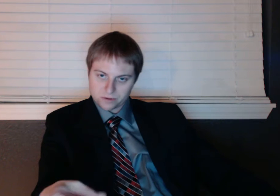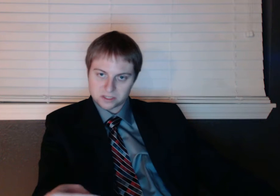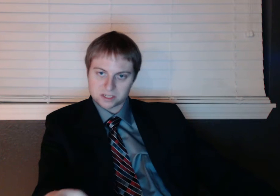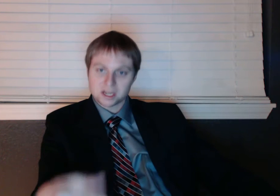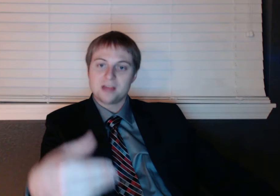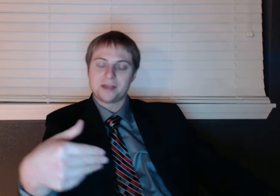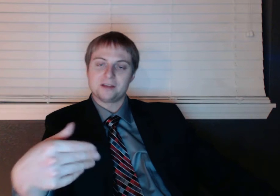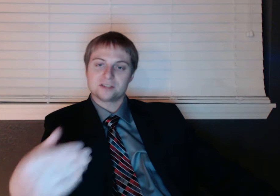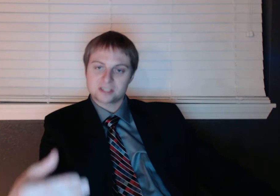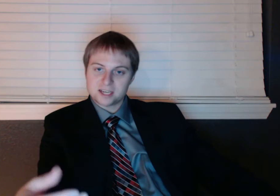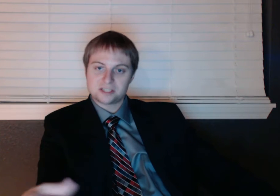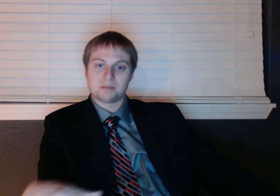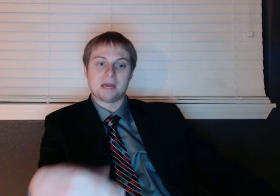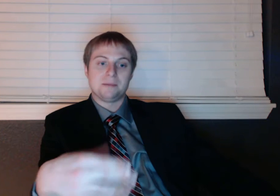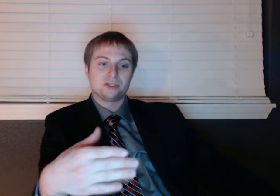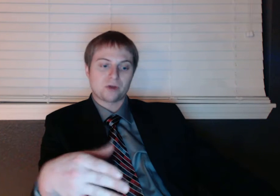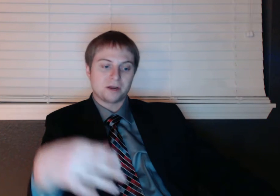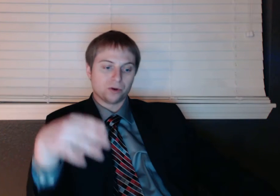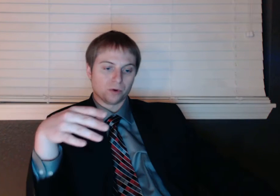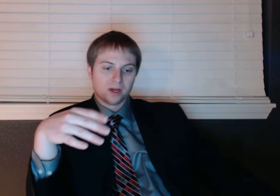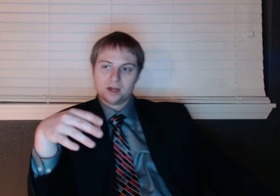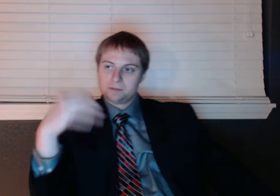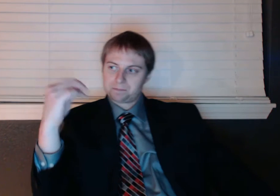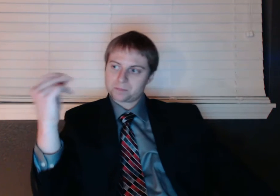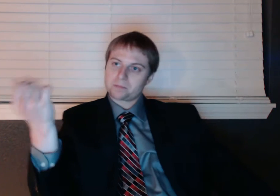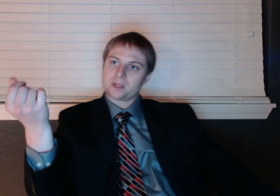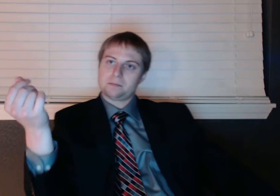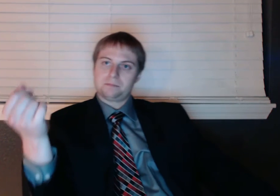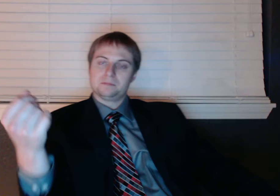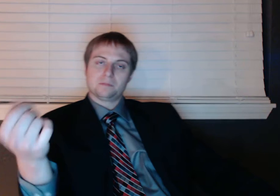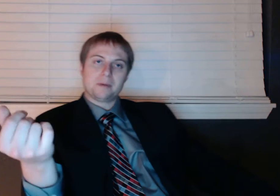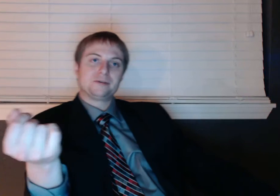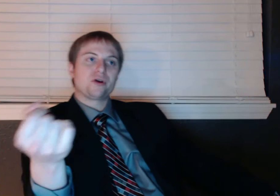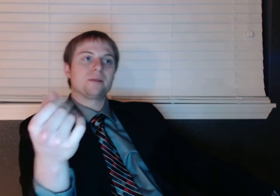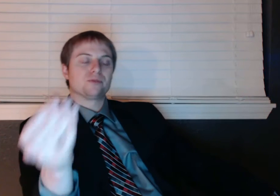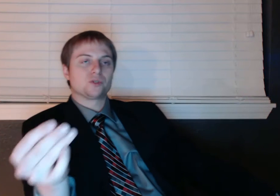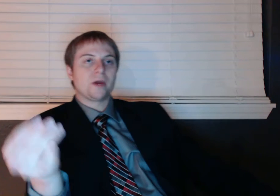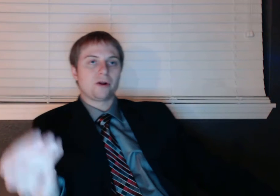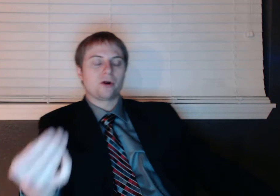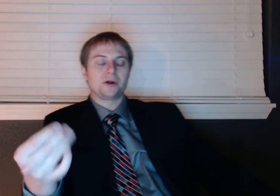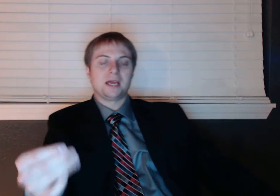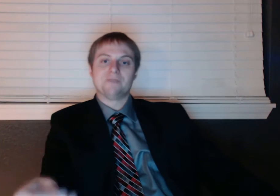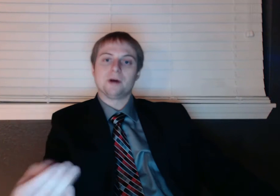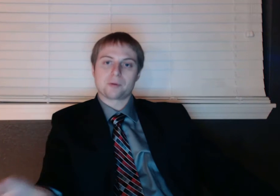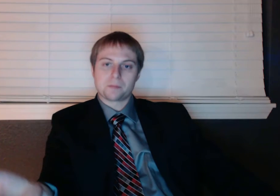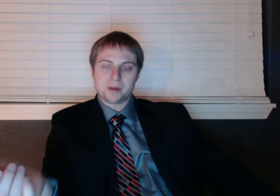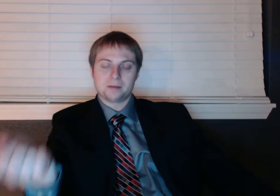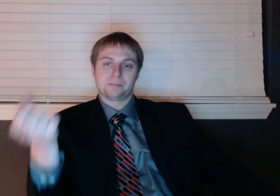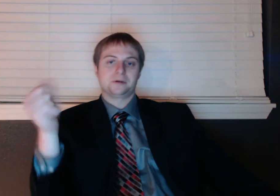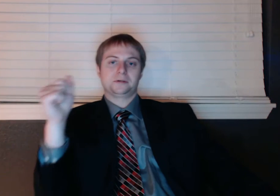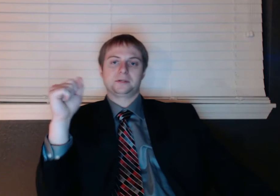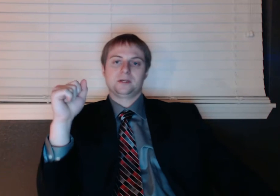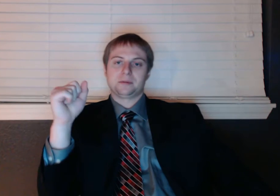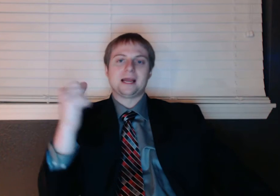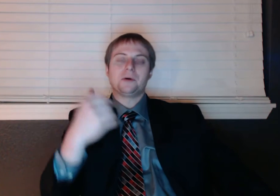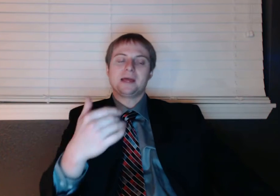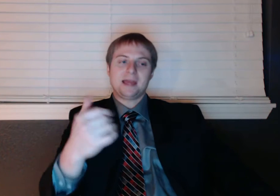services. They could discuss it. Maybe try to persuade her to give up her pimp. But now he